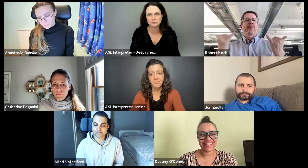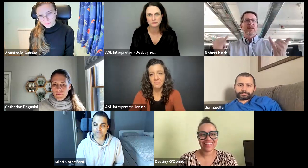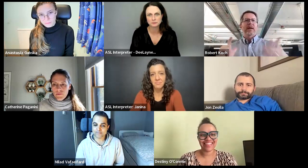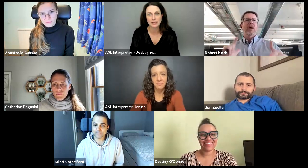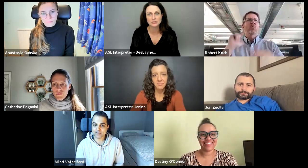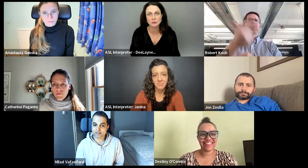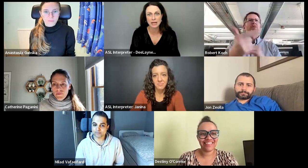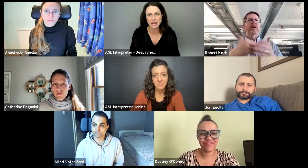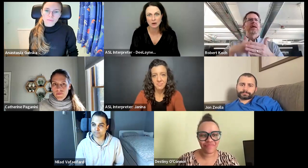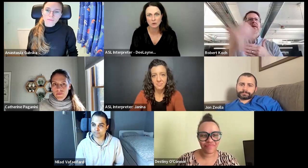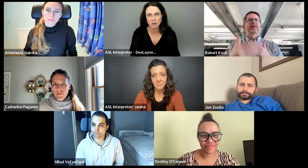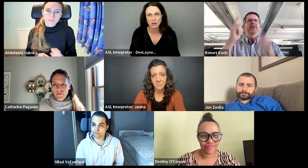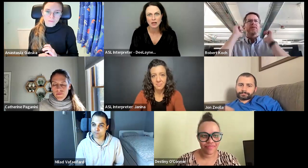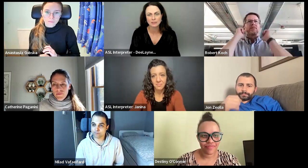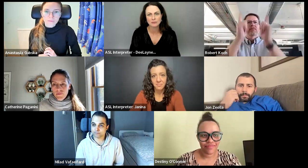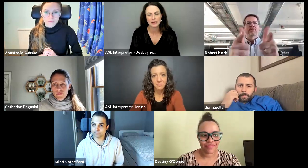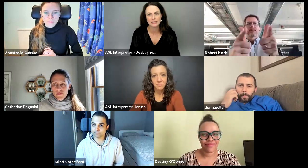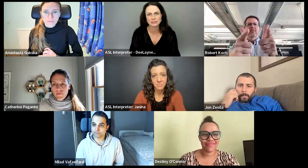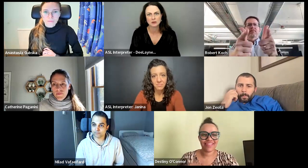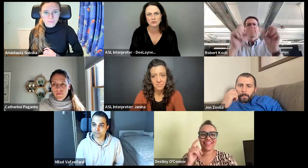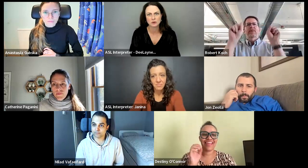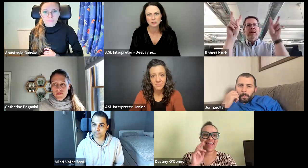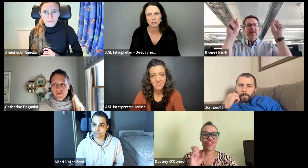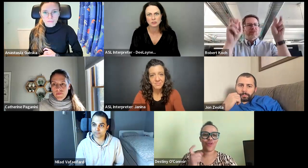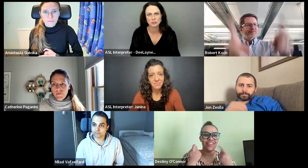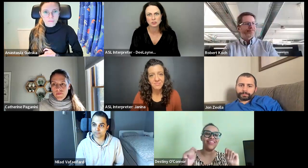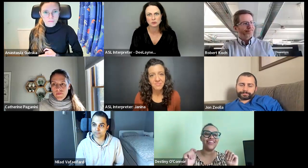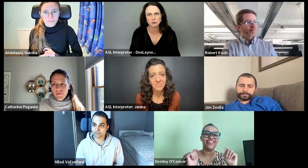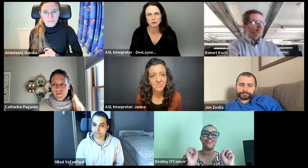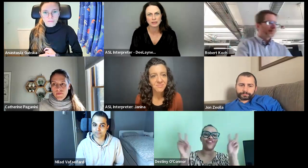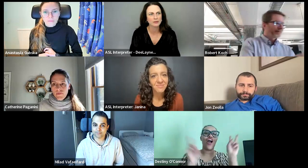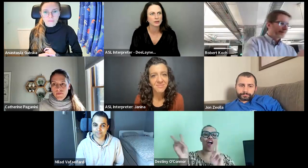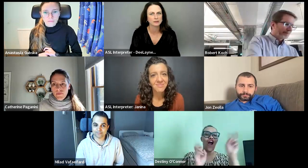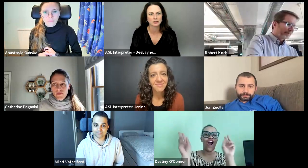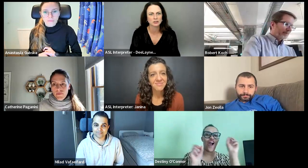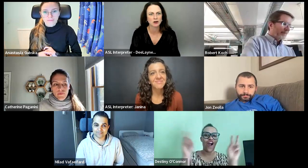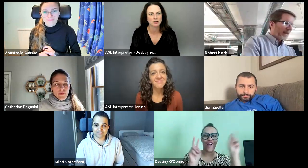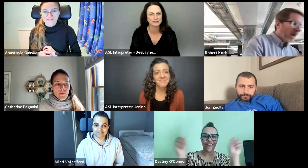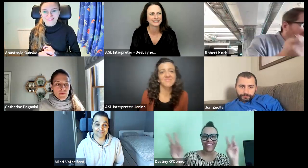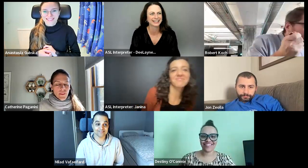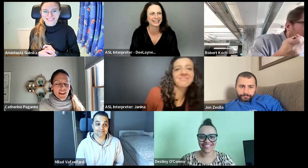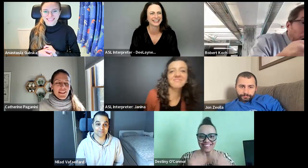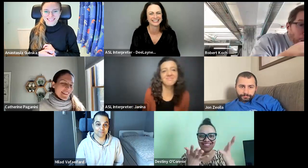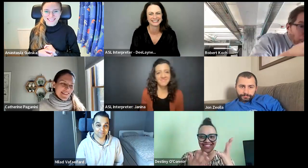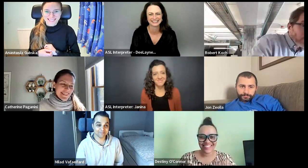well. And so, now, I'm going to pass it over to Catherine, our star.